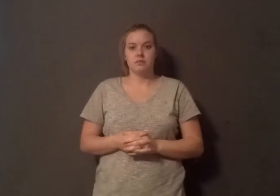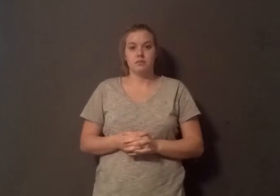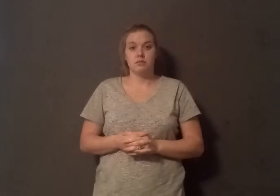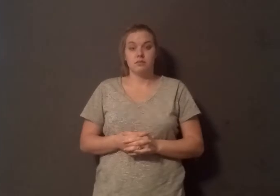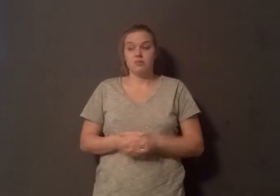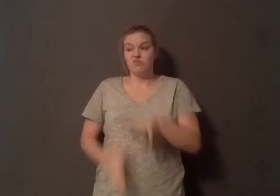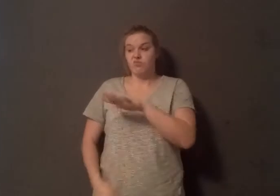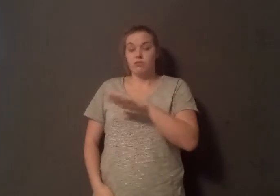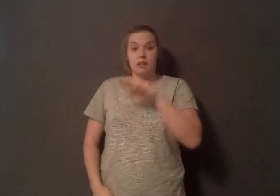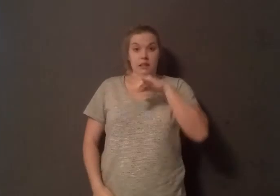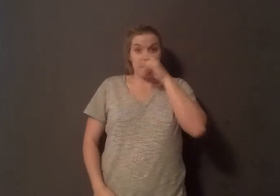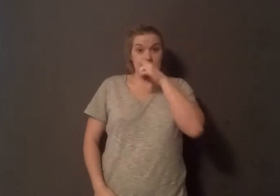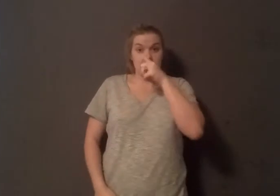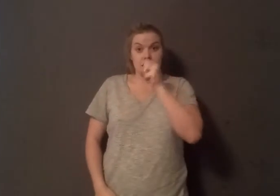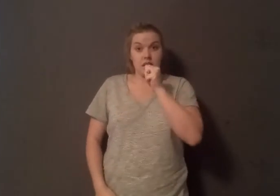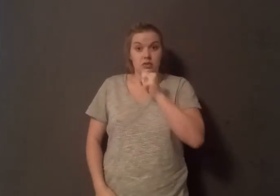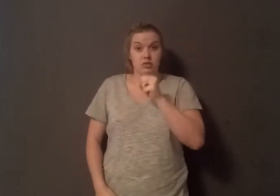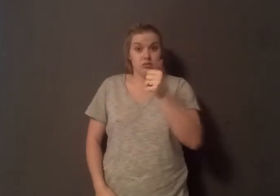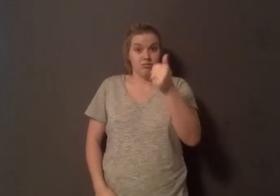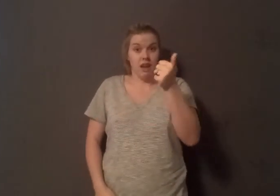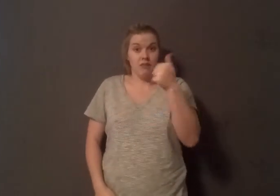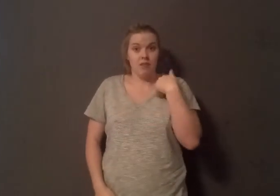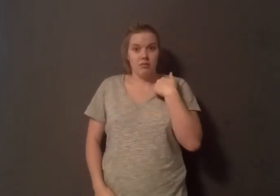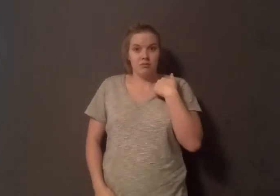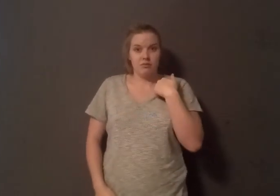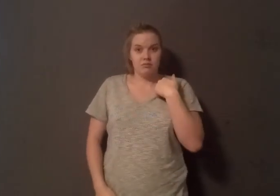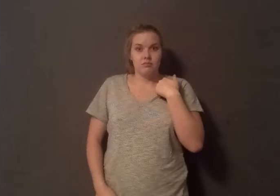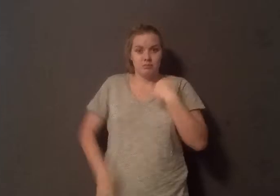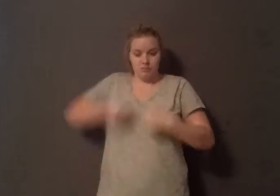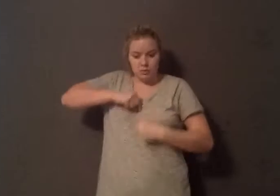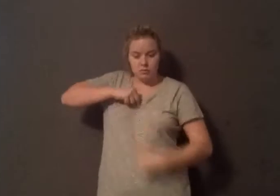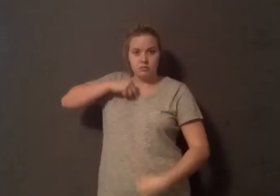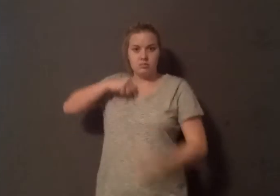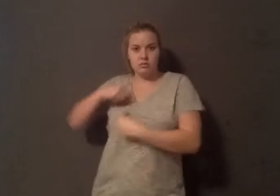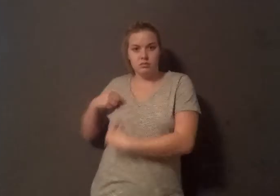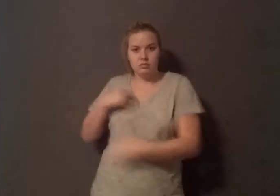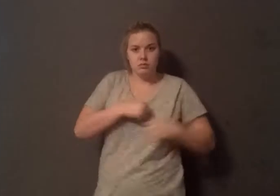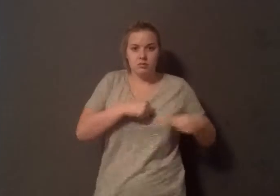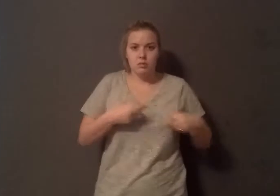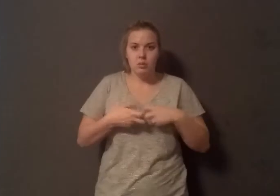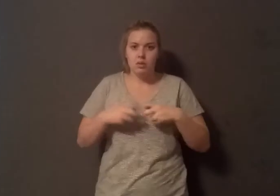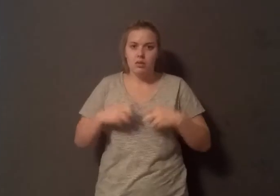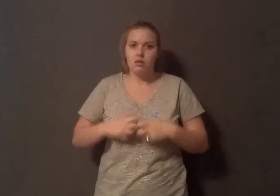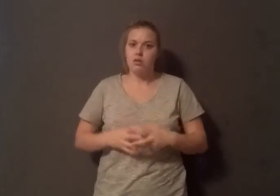first stage of atherosclerosis leading to heart attacks, strokes. Here in American Medicine, we operate from the disease model.